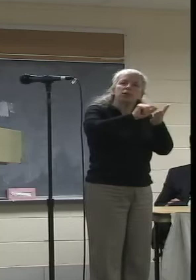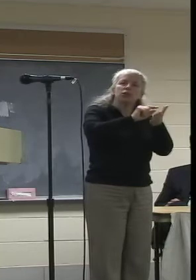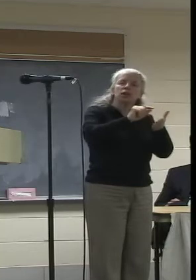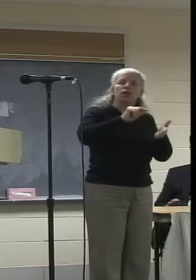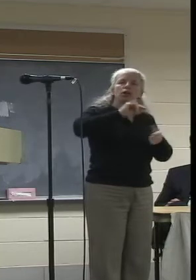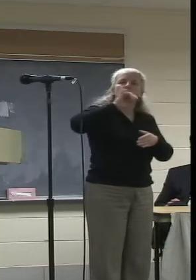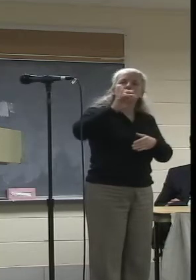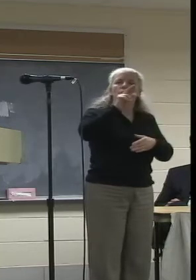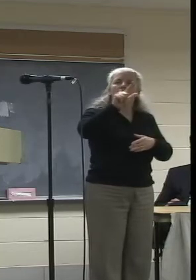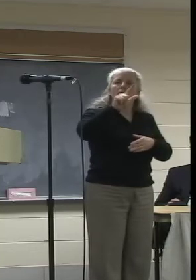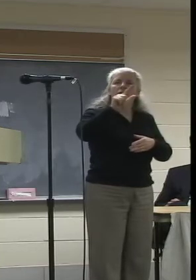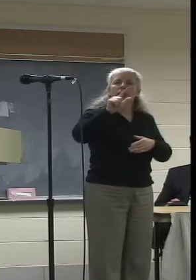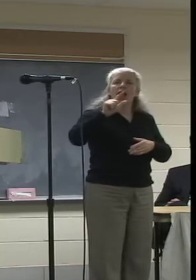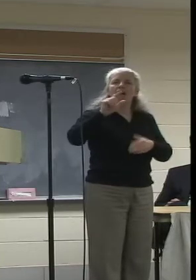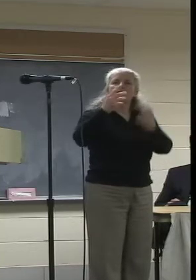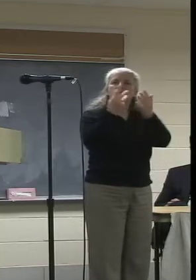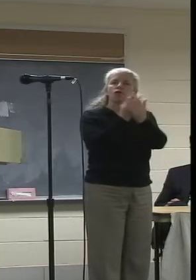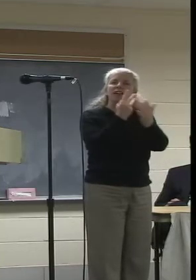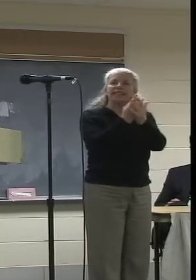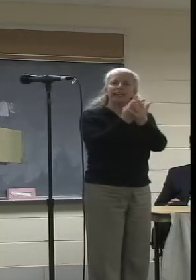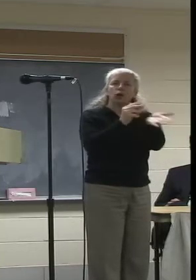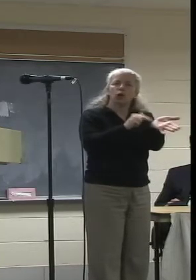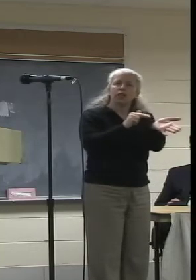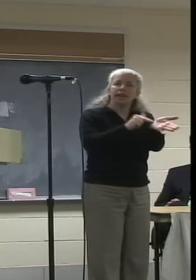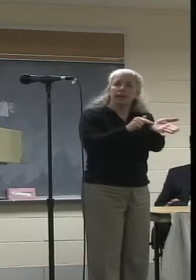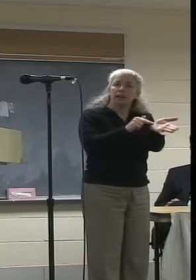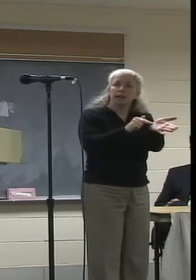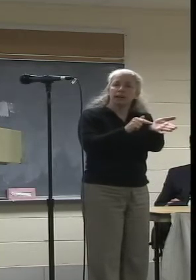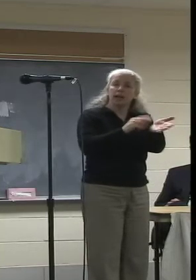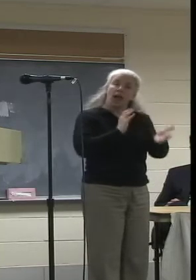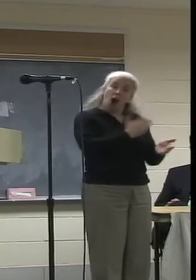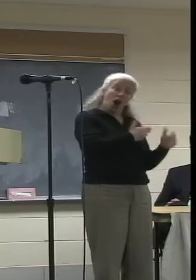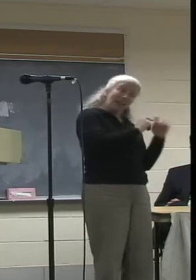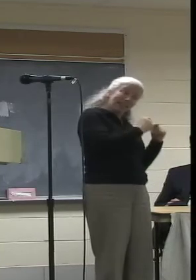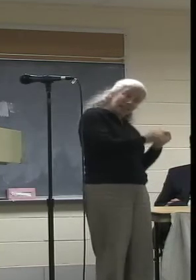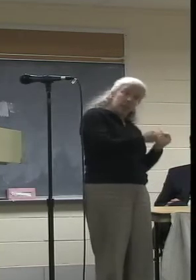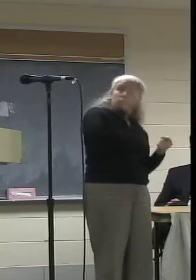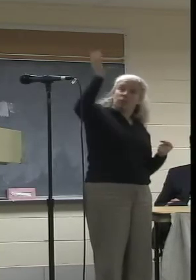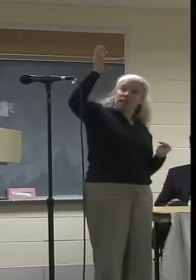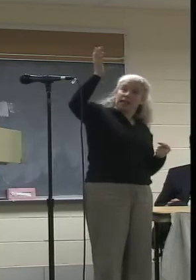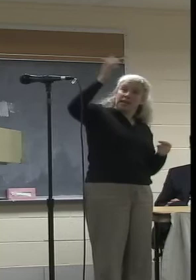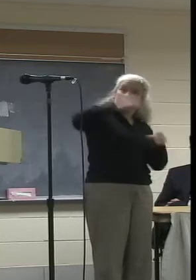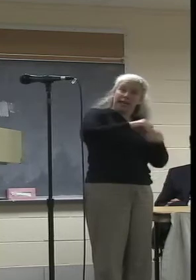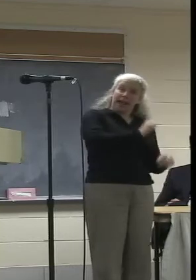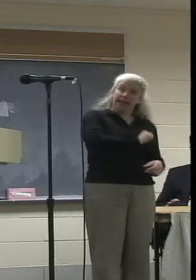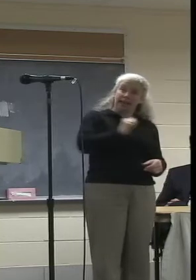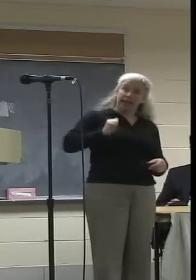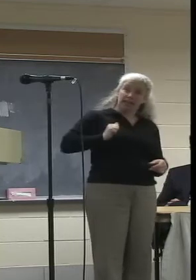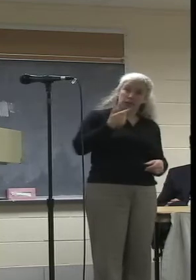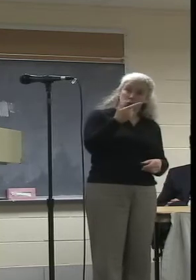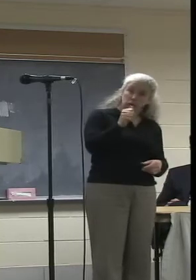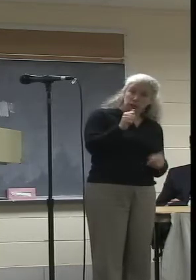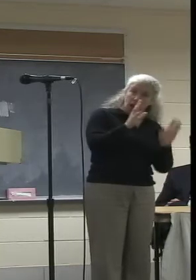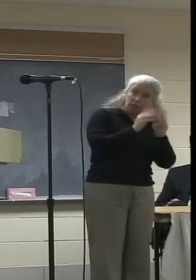Nursing. Our team has presented in Atlanta, Georgia, and in an international